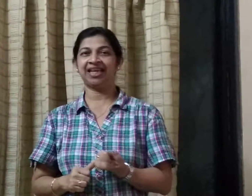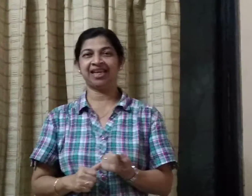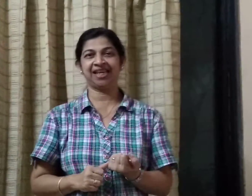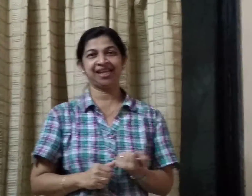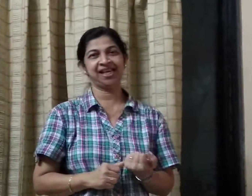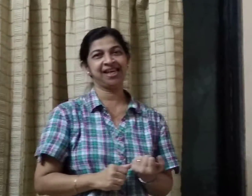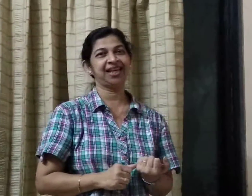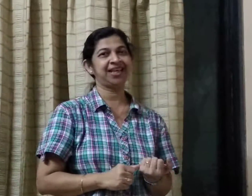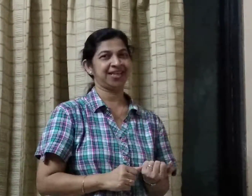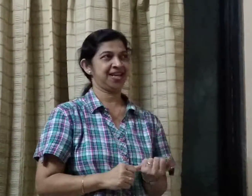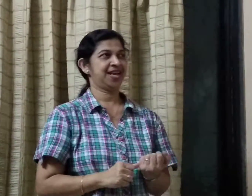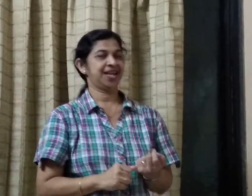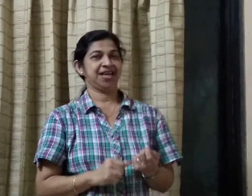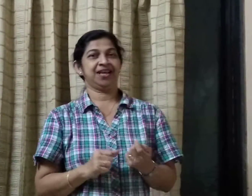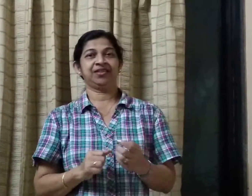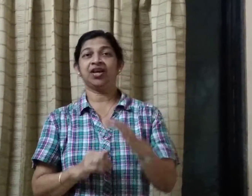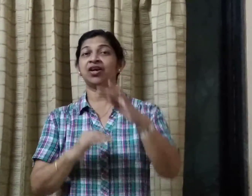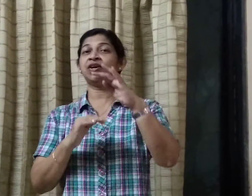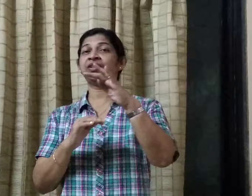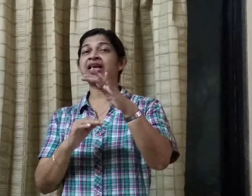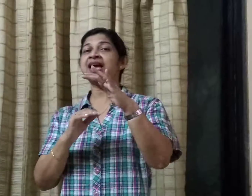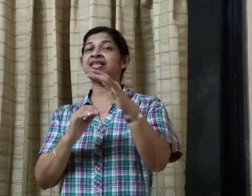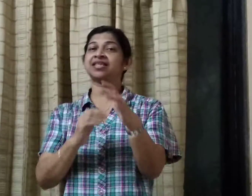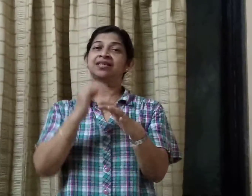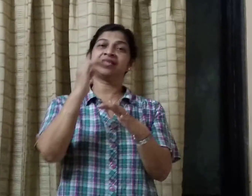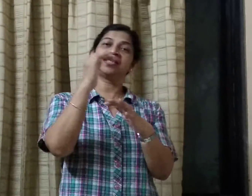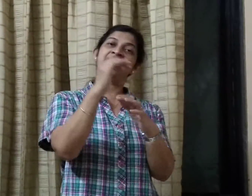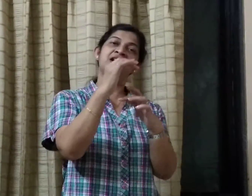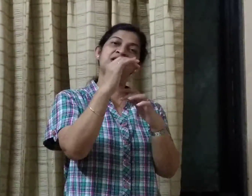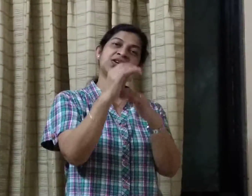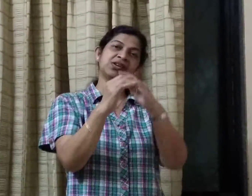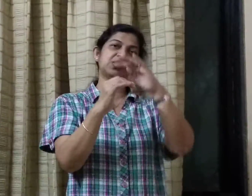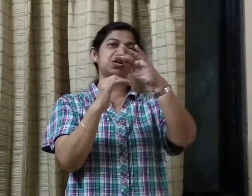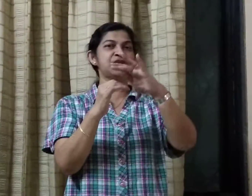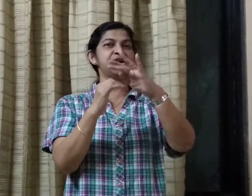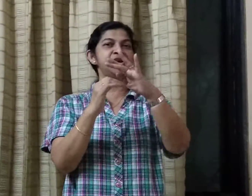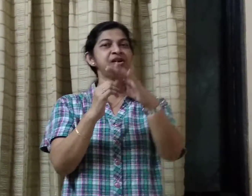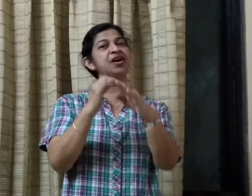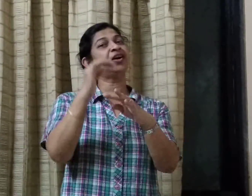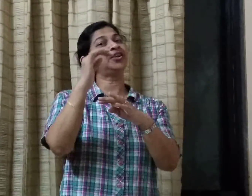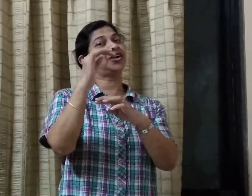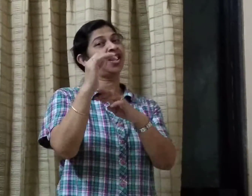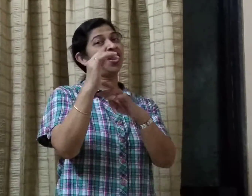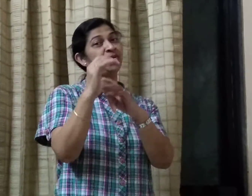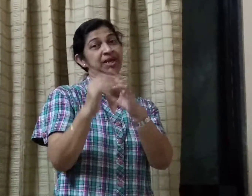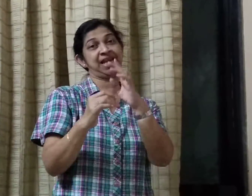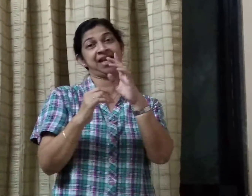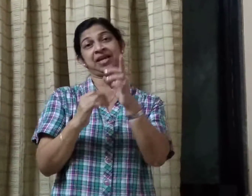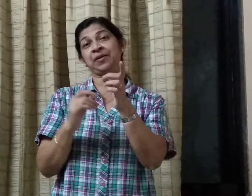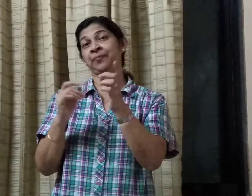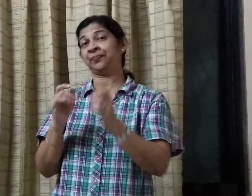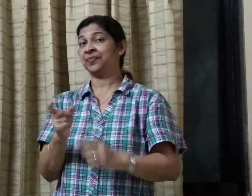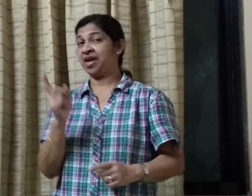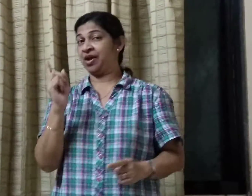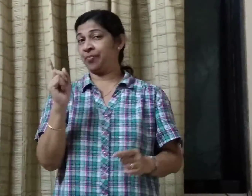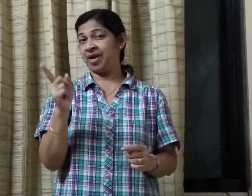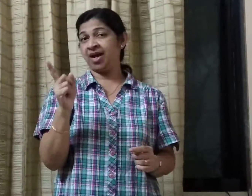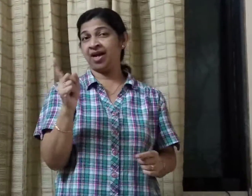Though there's a slow road growing, and